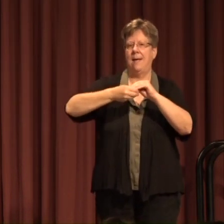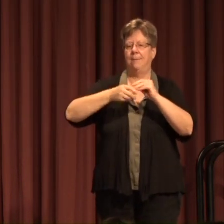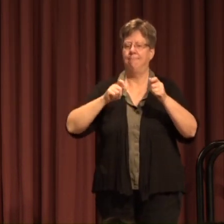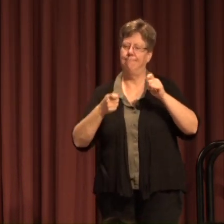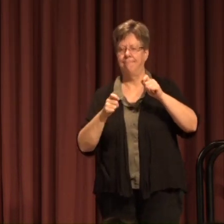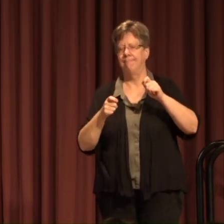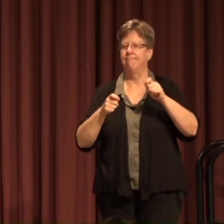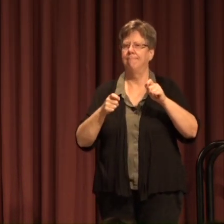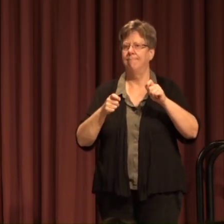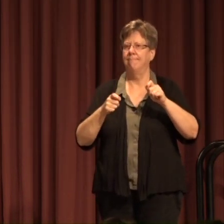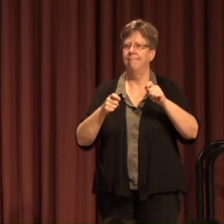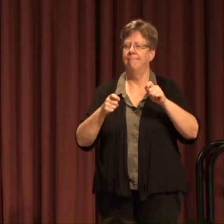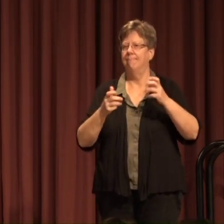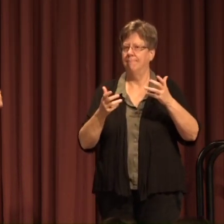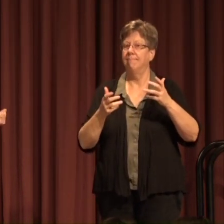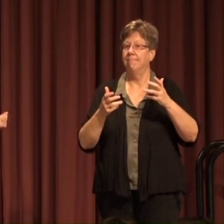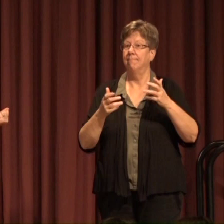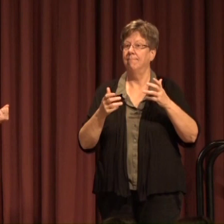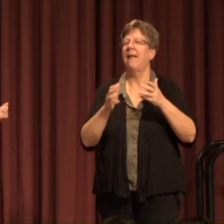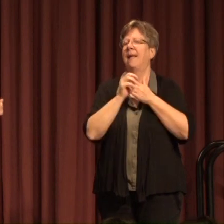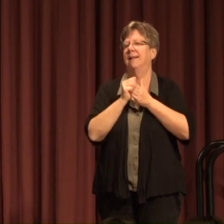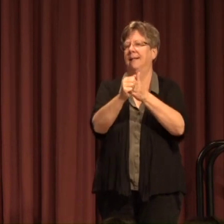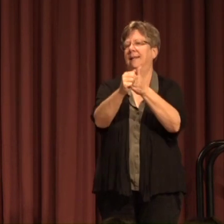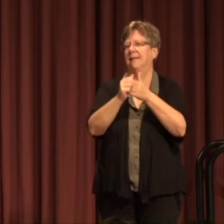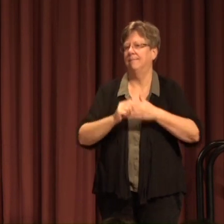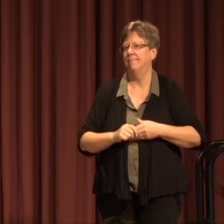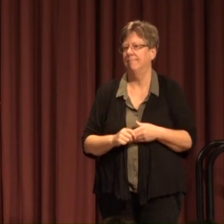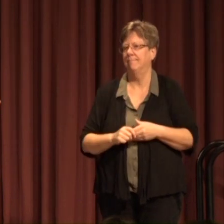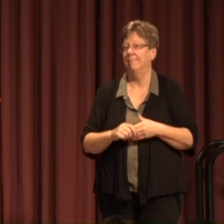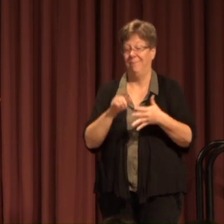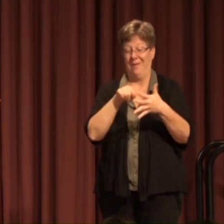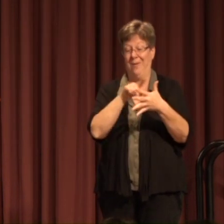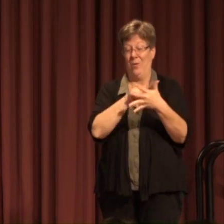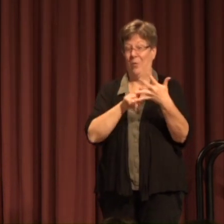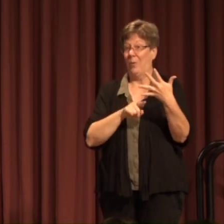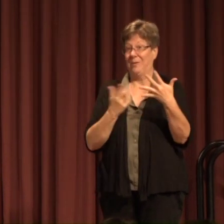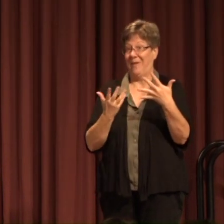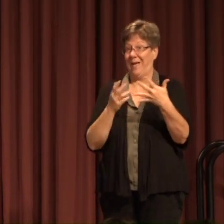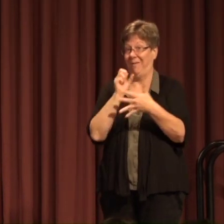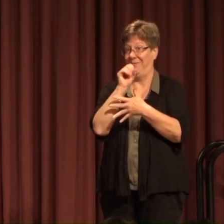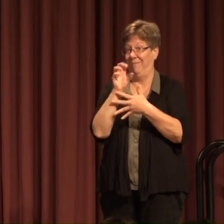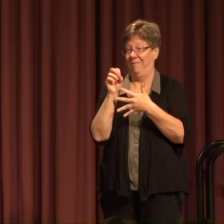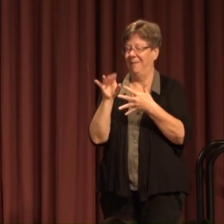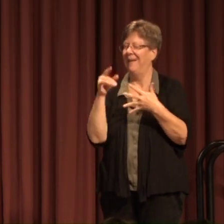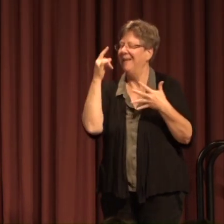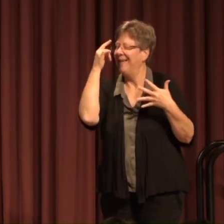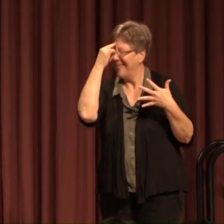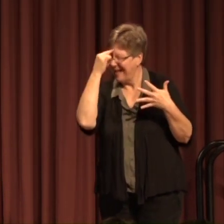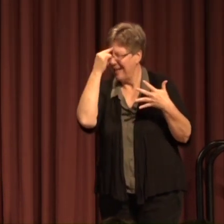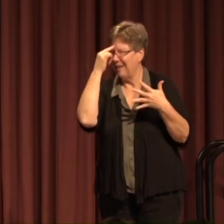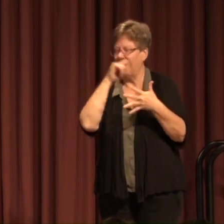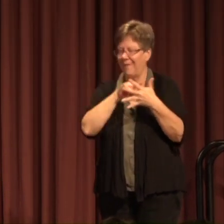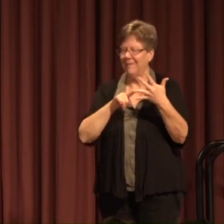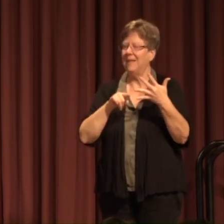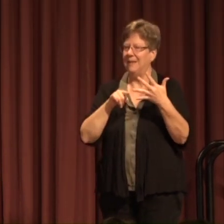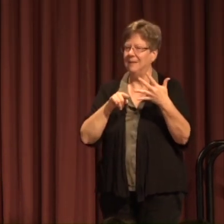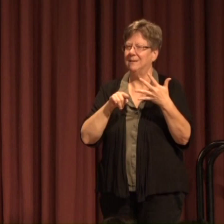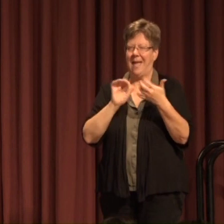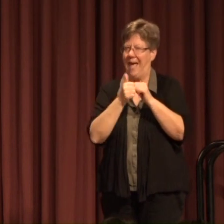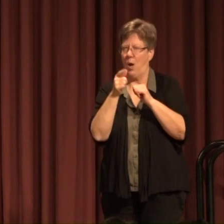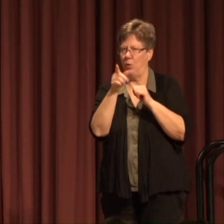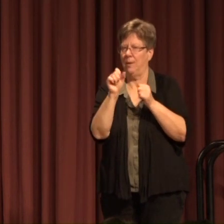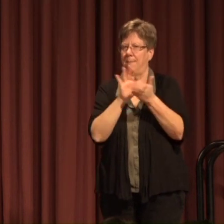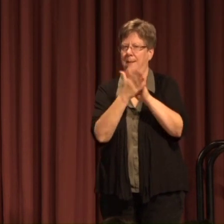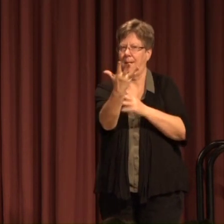Massage Change and lead Those five are And please think of them now As a call to action